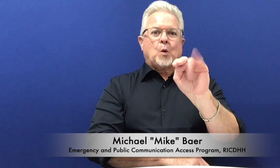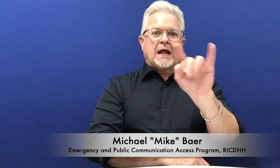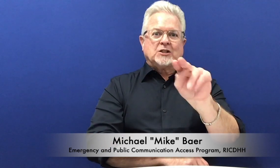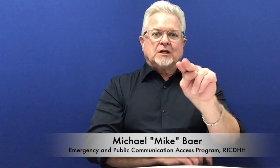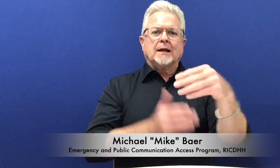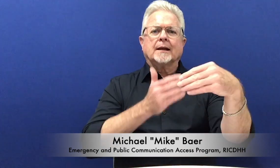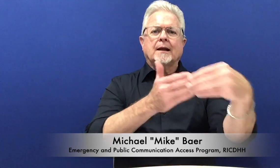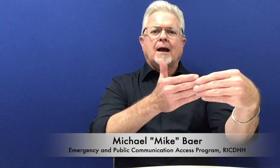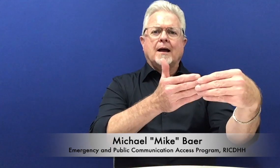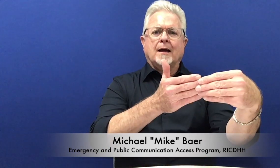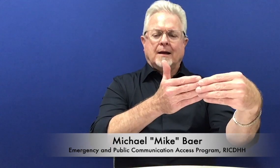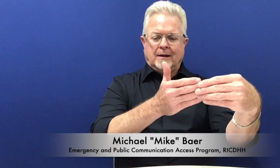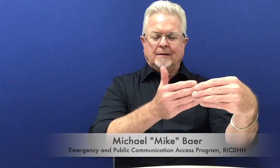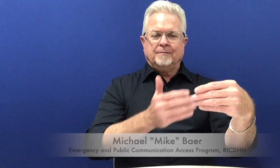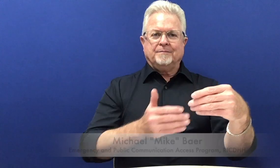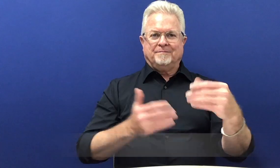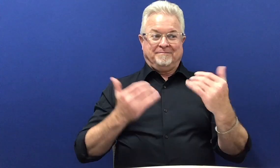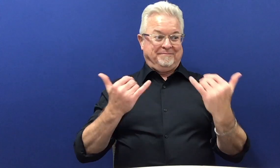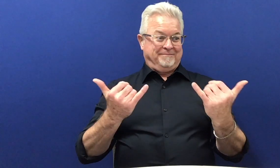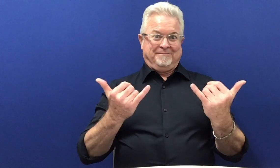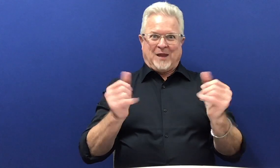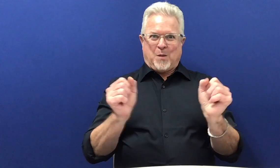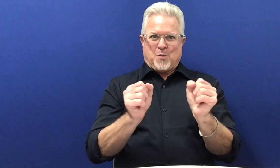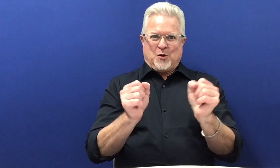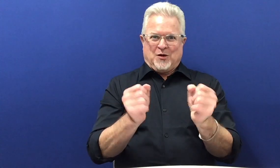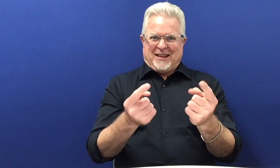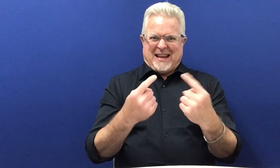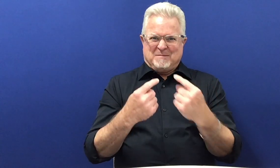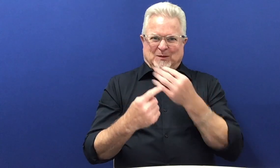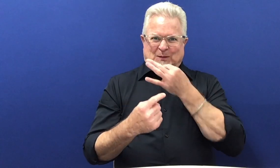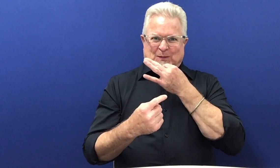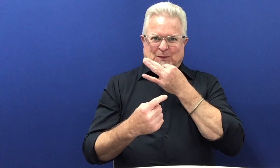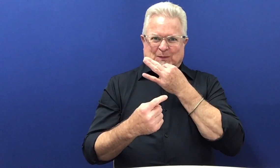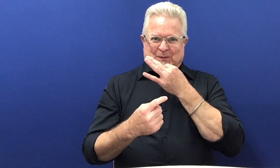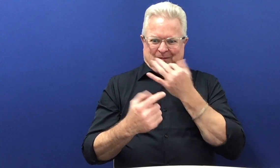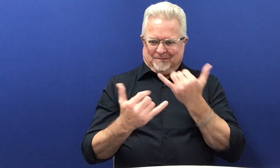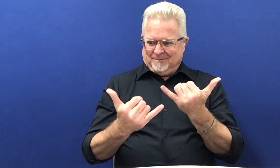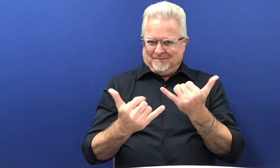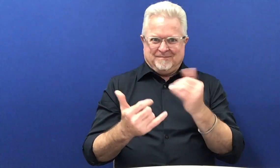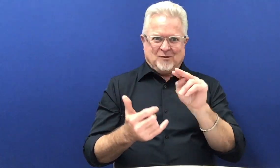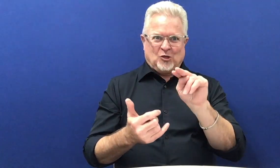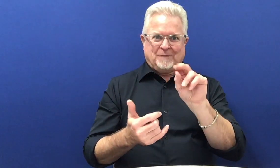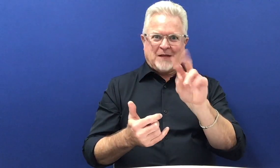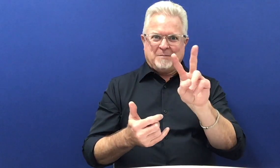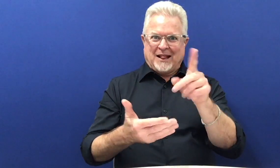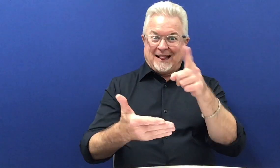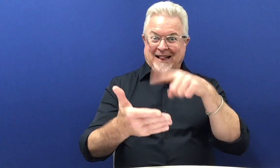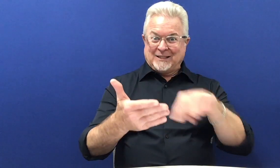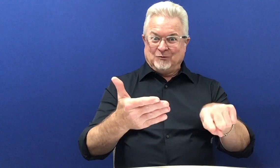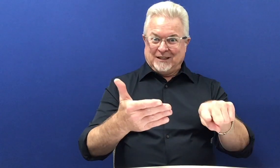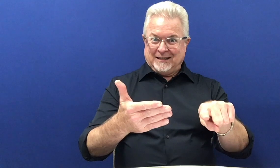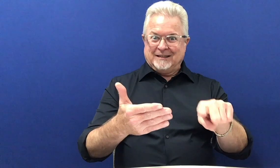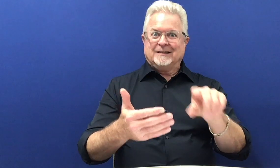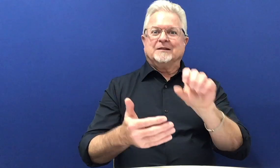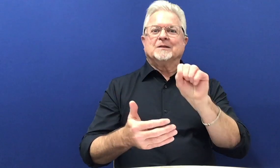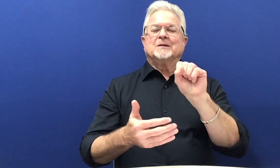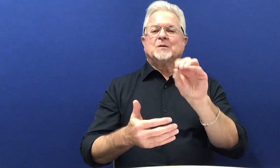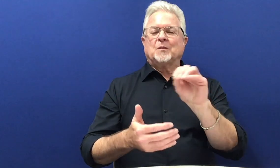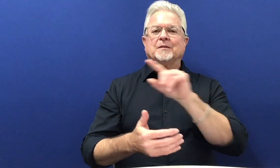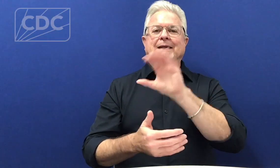2025 immunization guidelines. Winter is on its way. It'll be November next